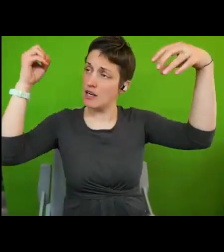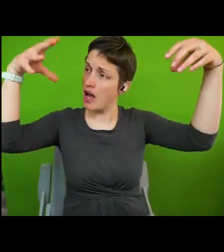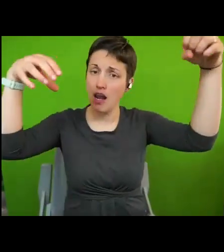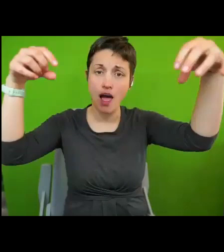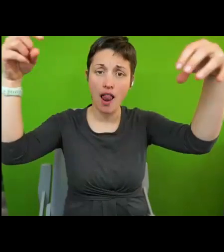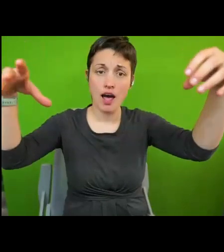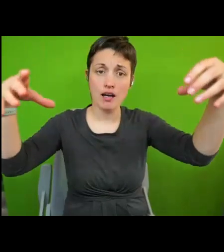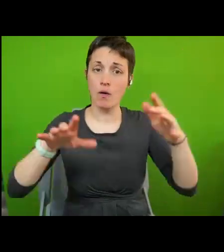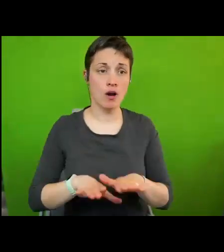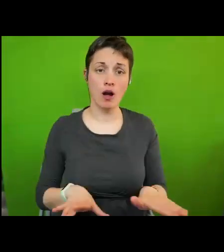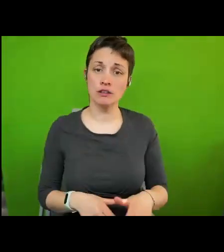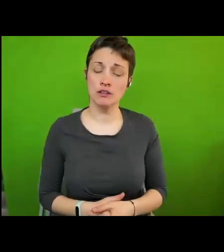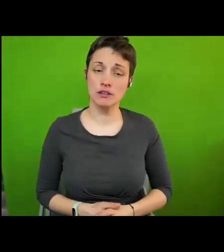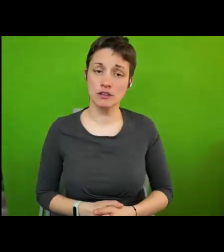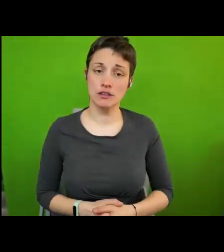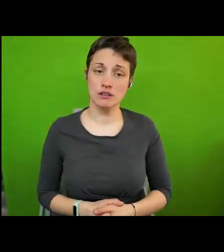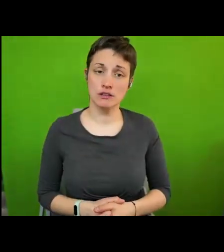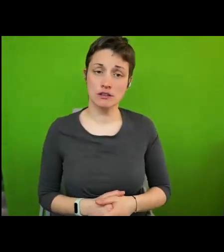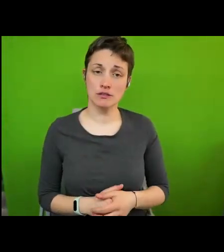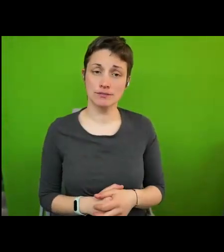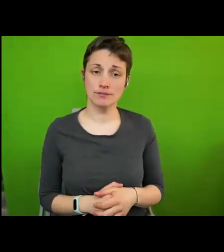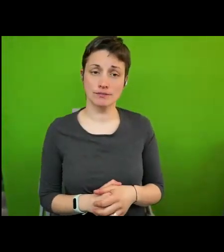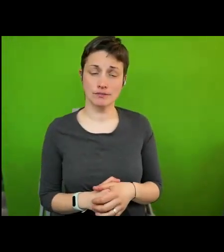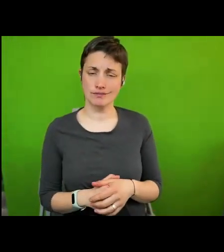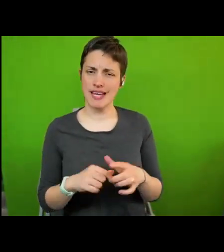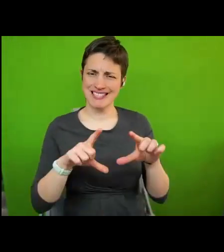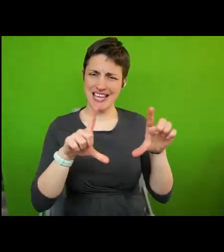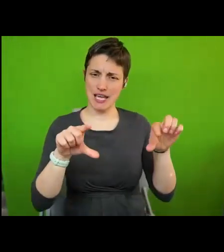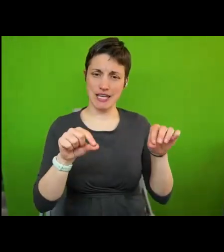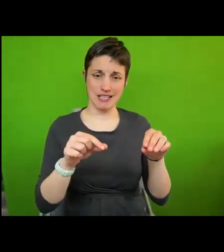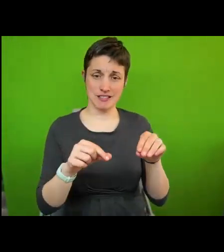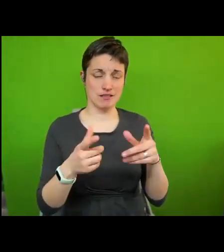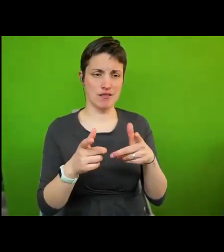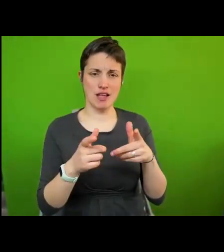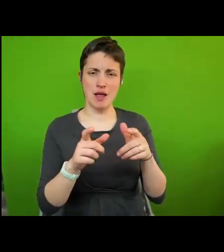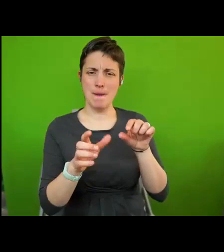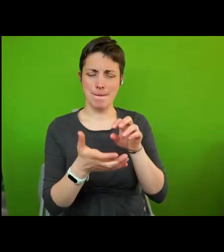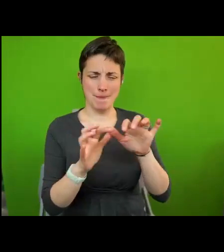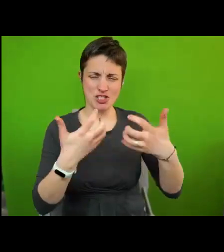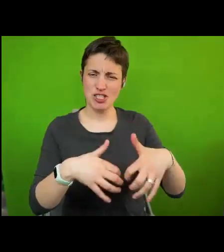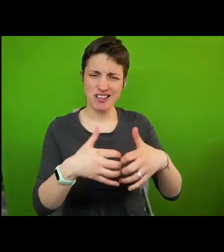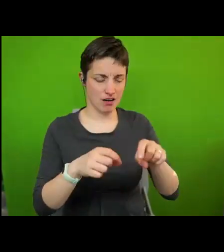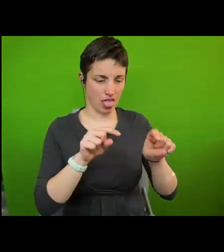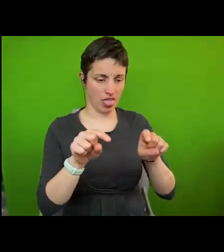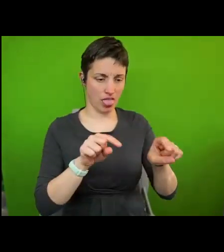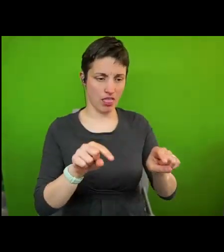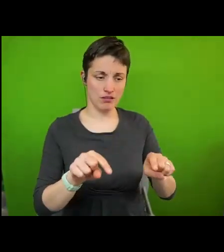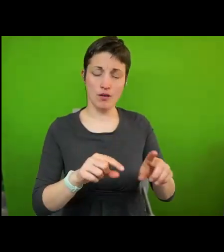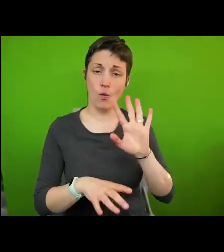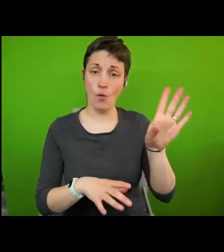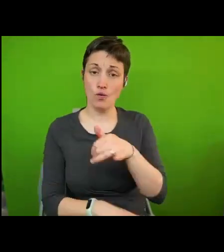or will they not is the digital ticketing system acceptable for all including for the elderly